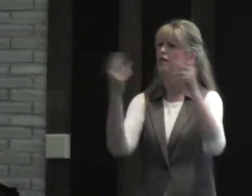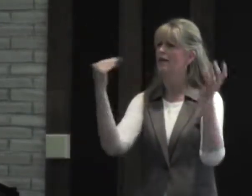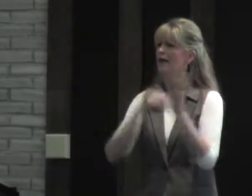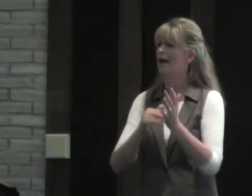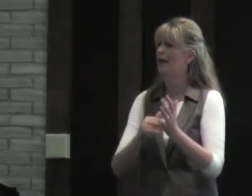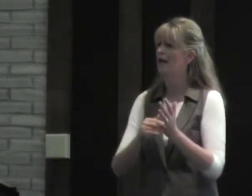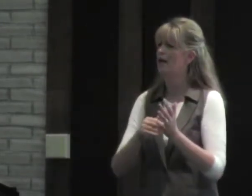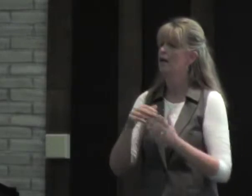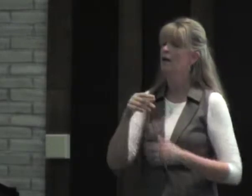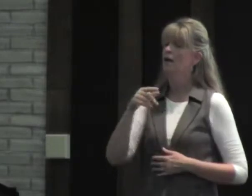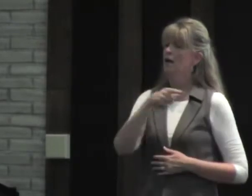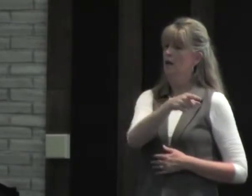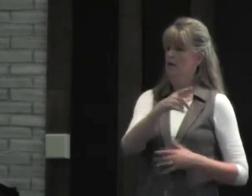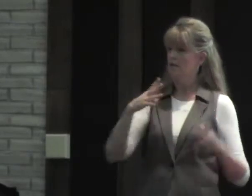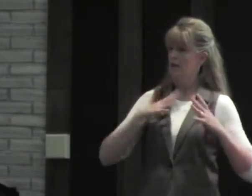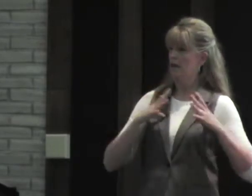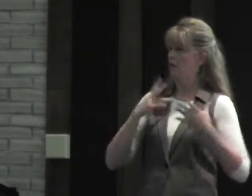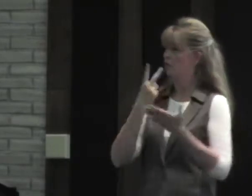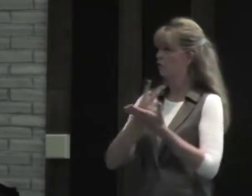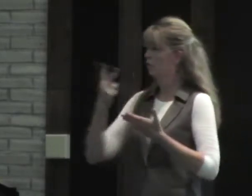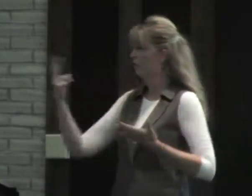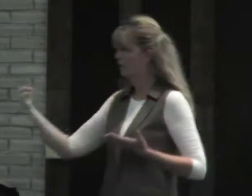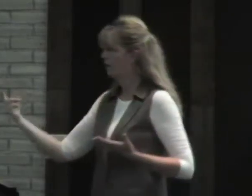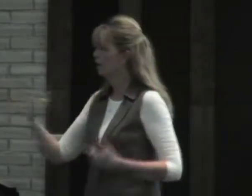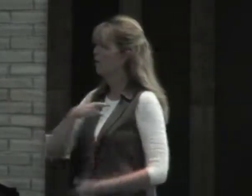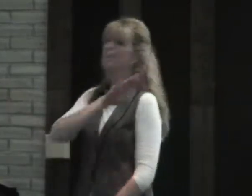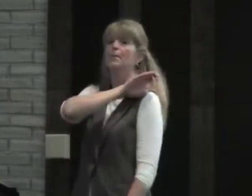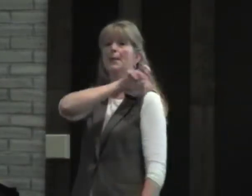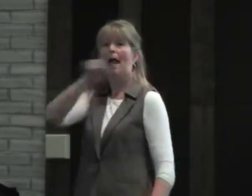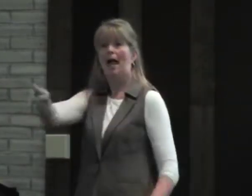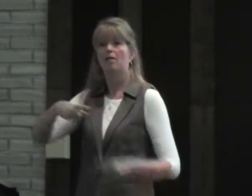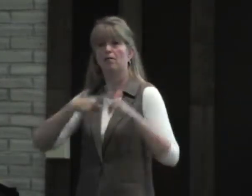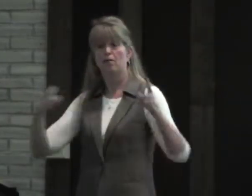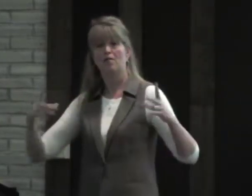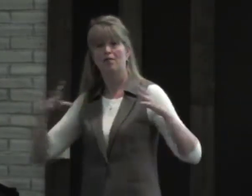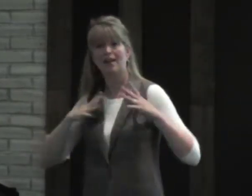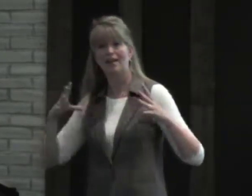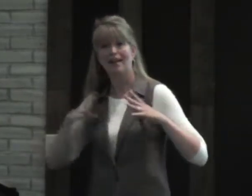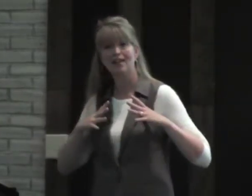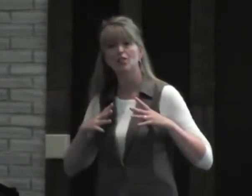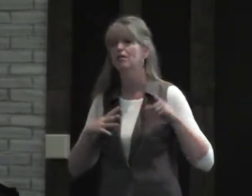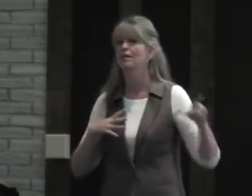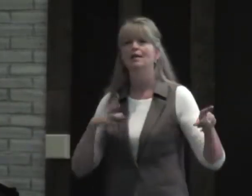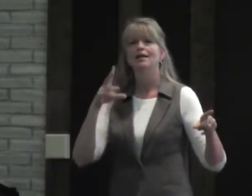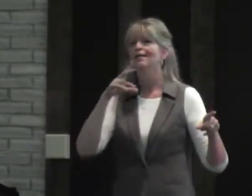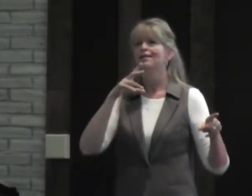And they said, I need to have a charge again. So being on vacation for two weeks and then they come back from vacation,